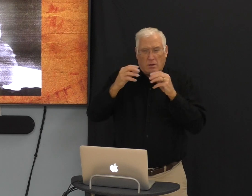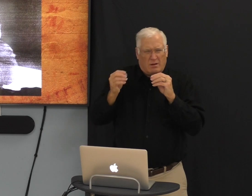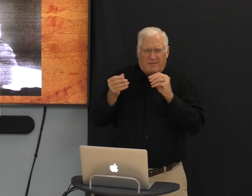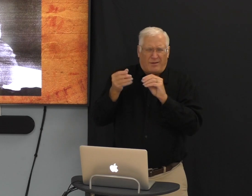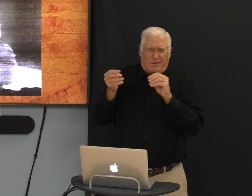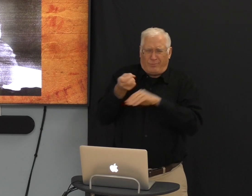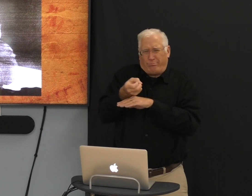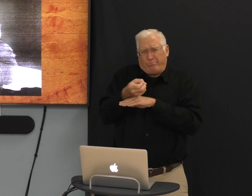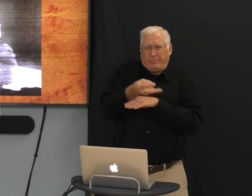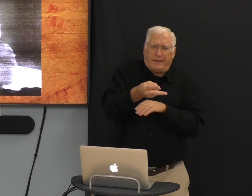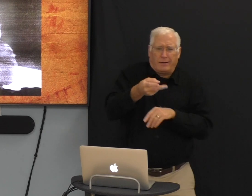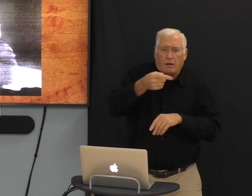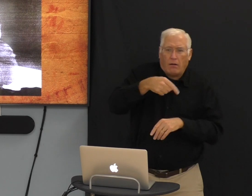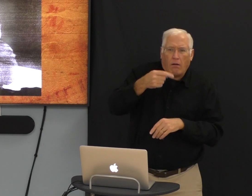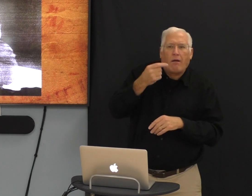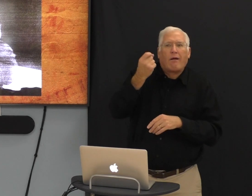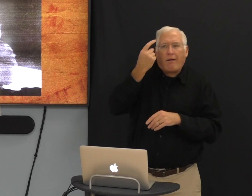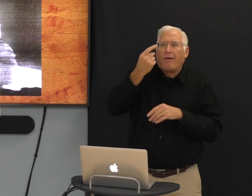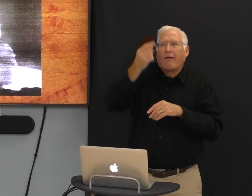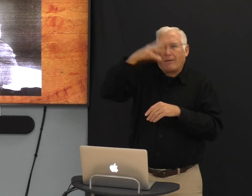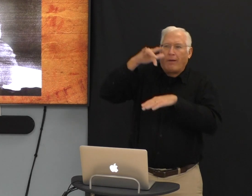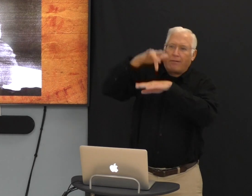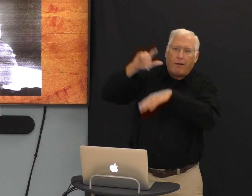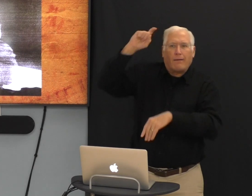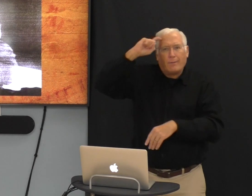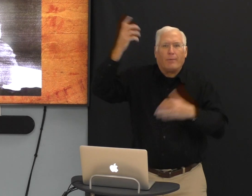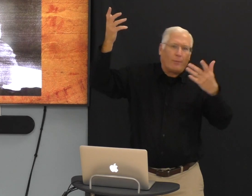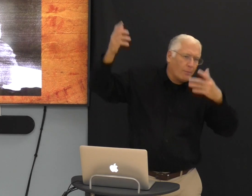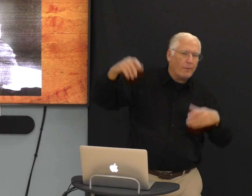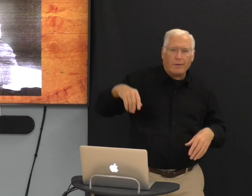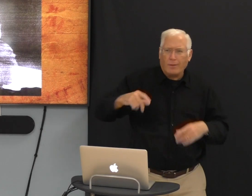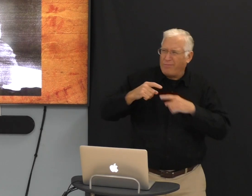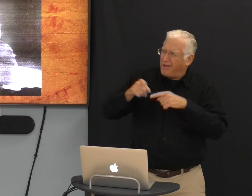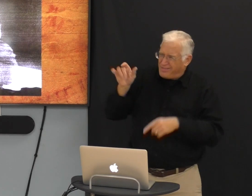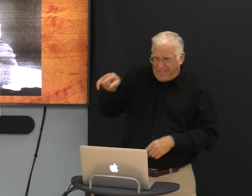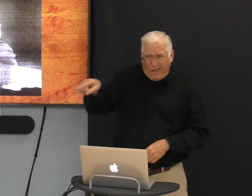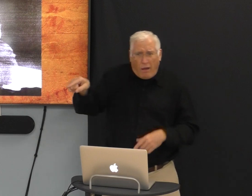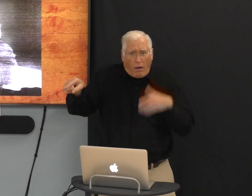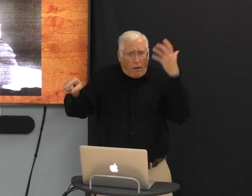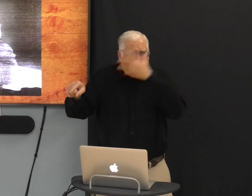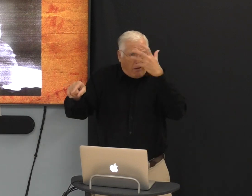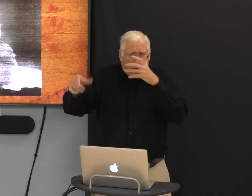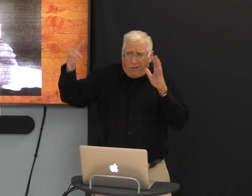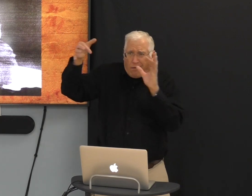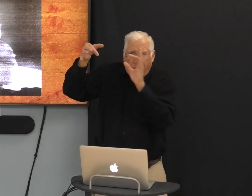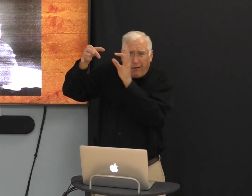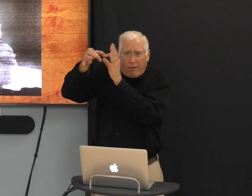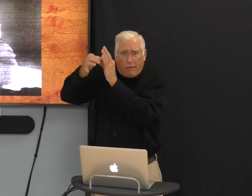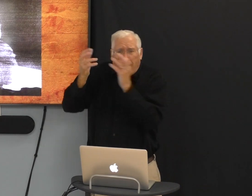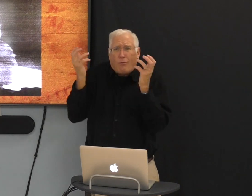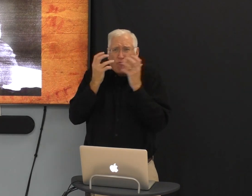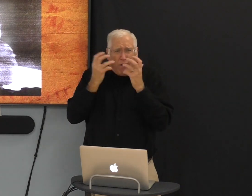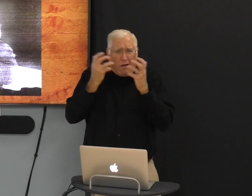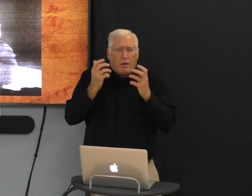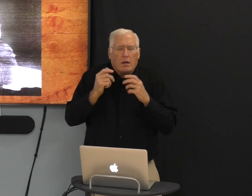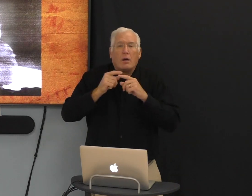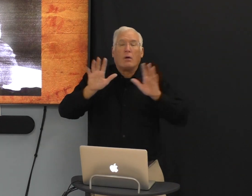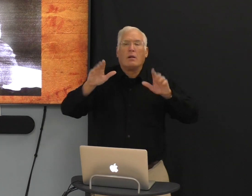that should be the, you know, that defeats the man landing on the moon. The